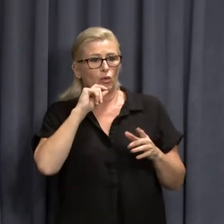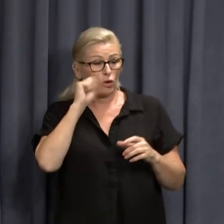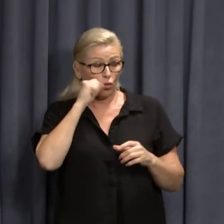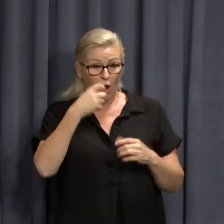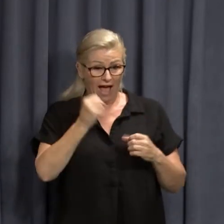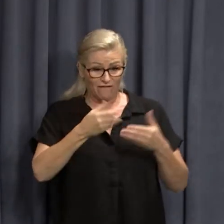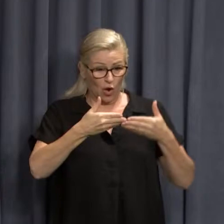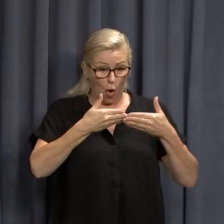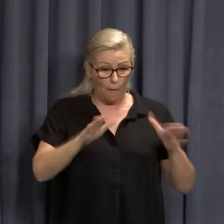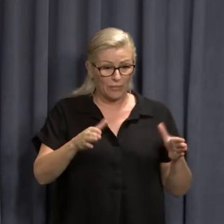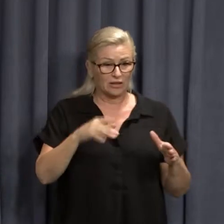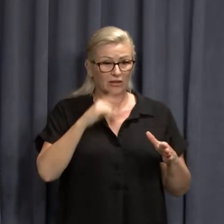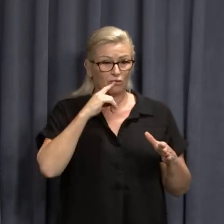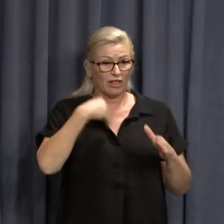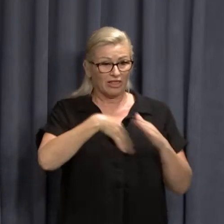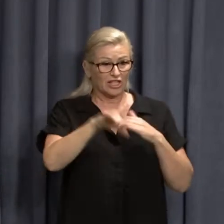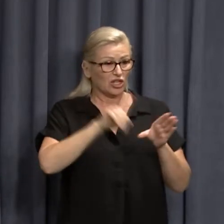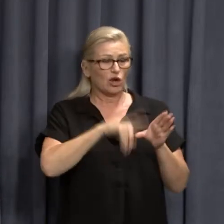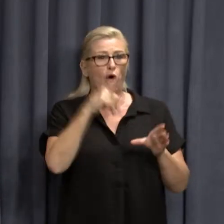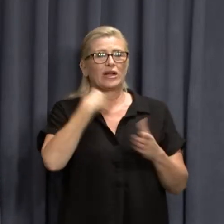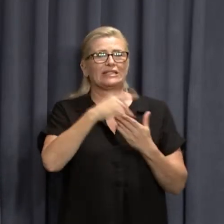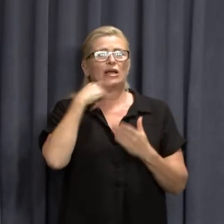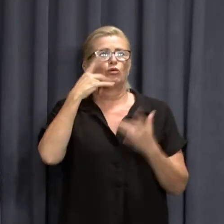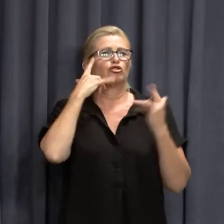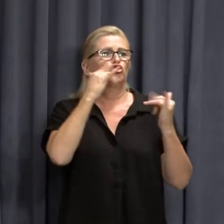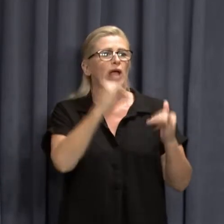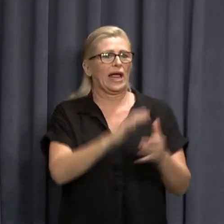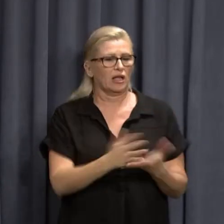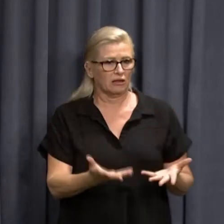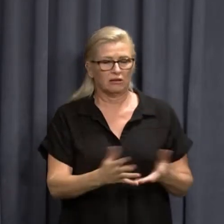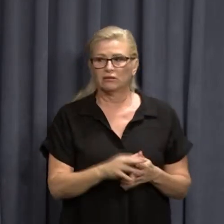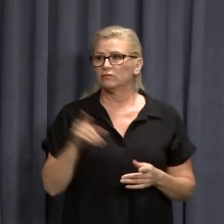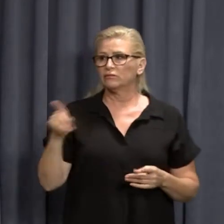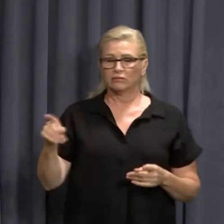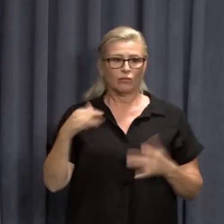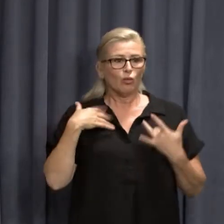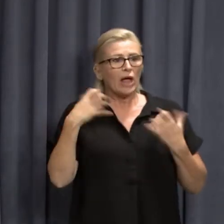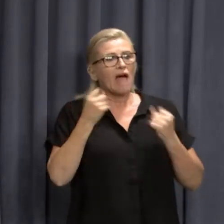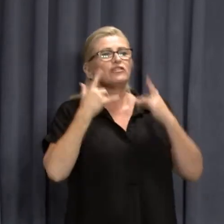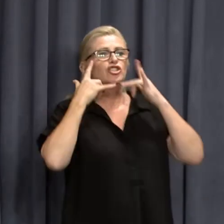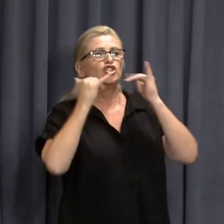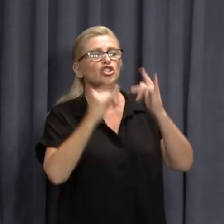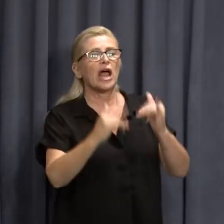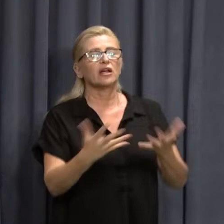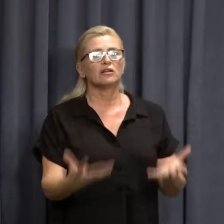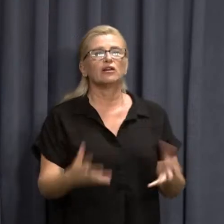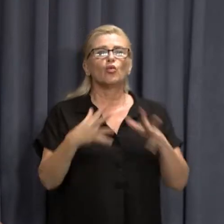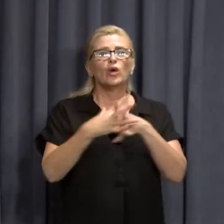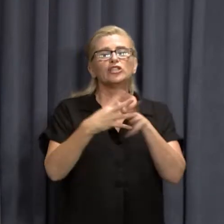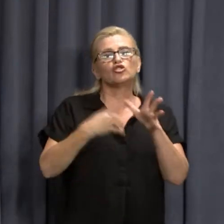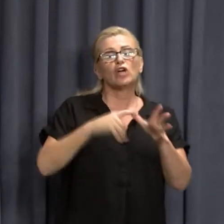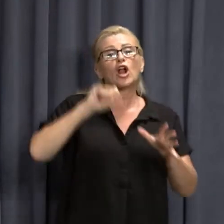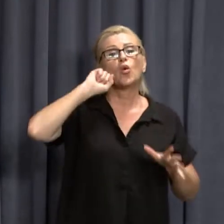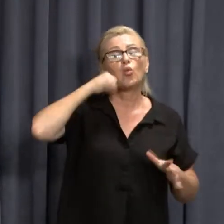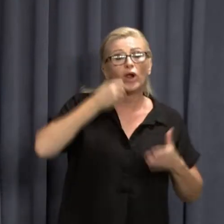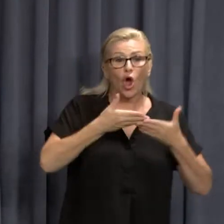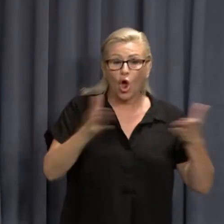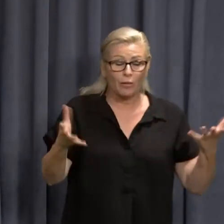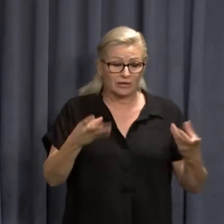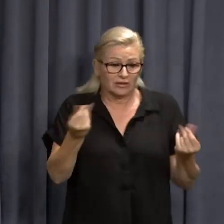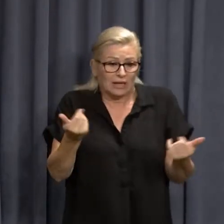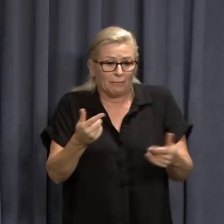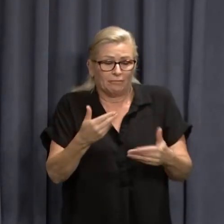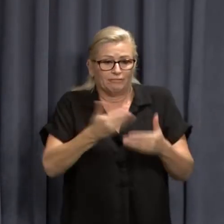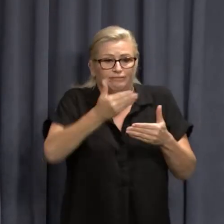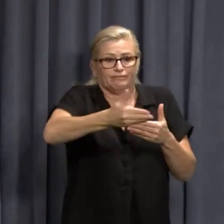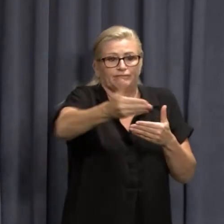point this year other than it will be reviewed? Well we're going to have a review and obviously Western Australia will open at some point in time subject to